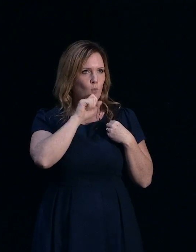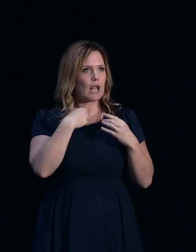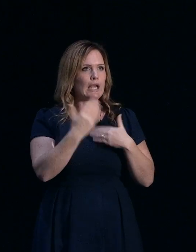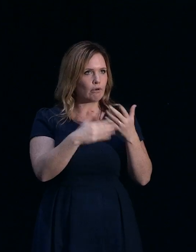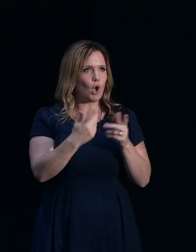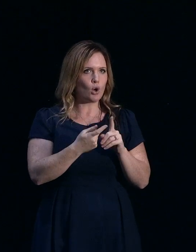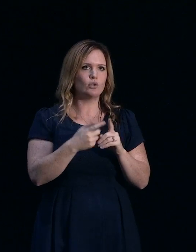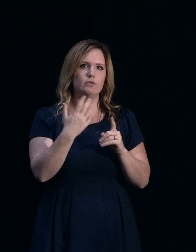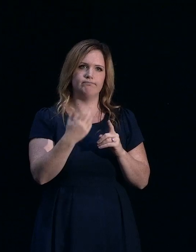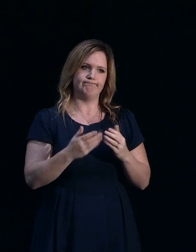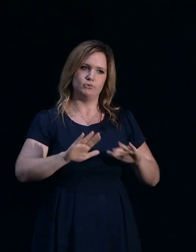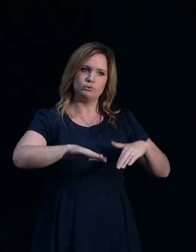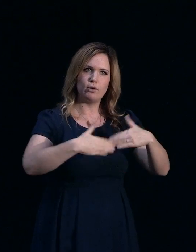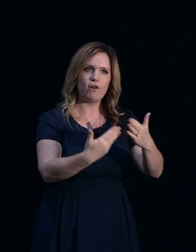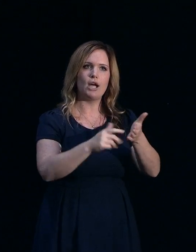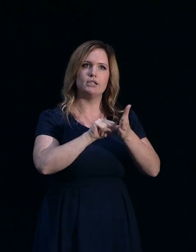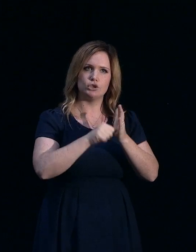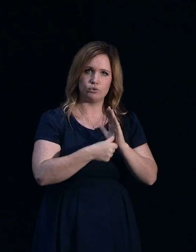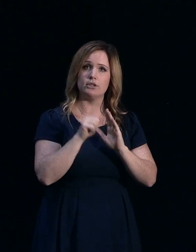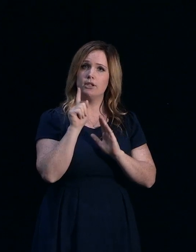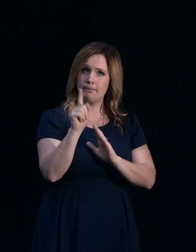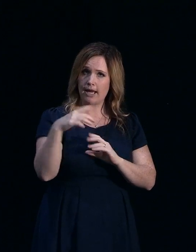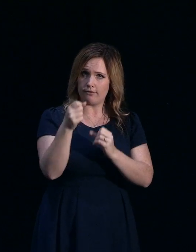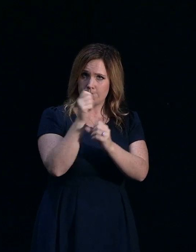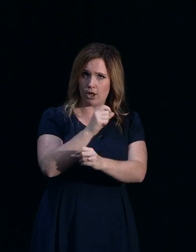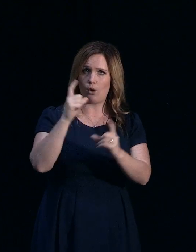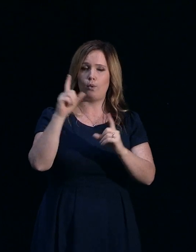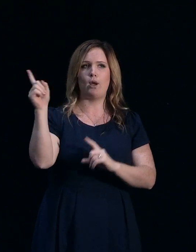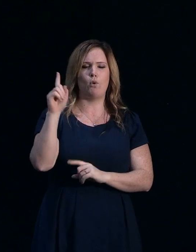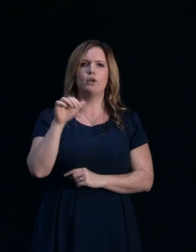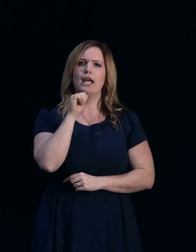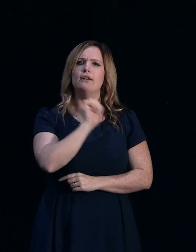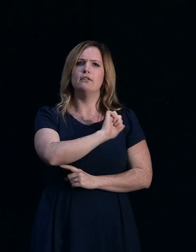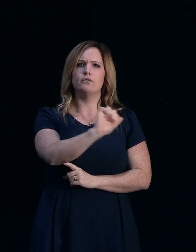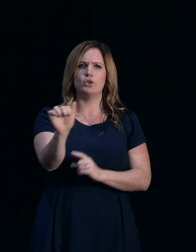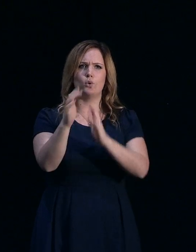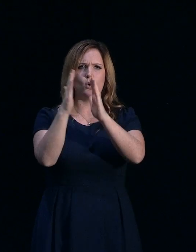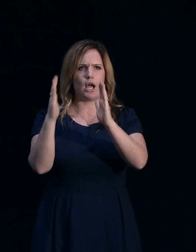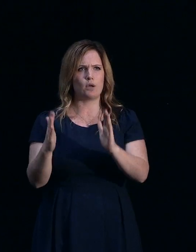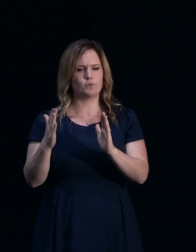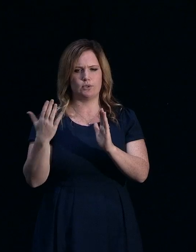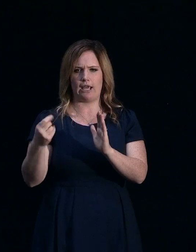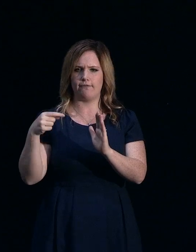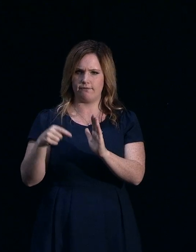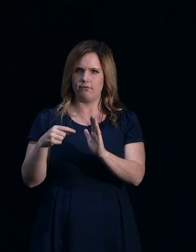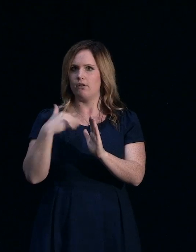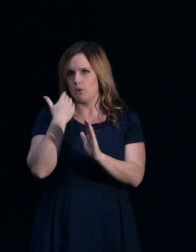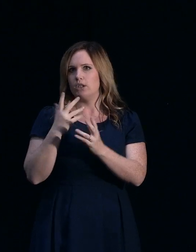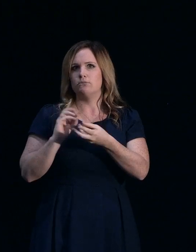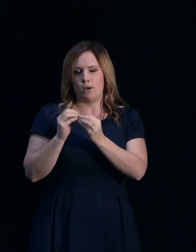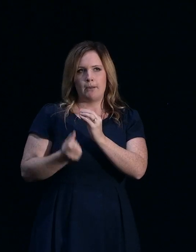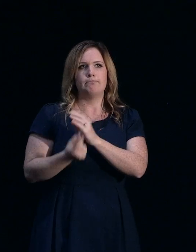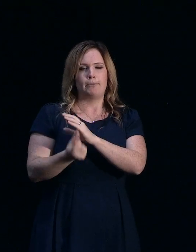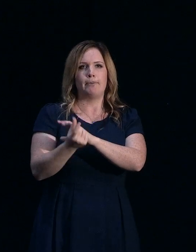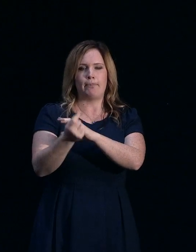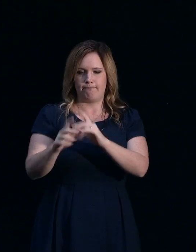But you do need to be aware that if your particular house, for whatever reason, does have continual flood issues.